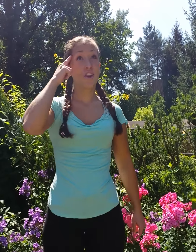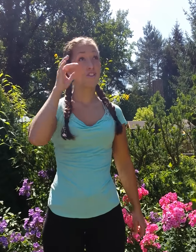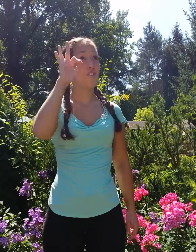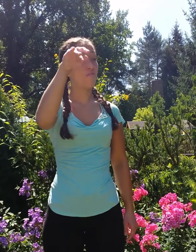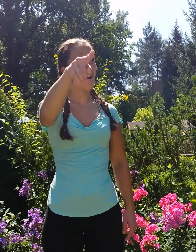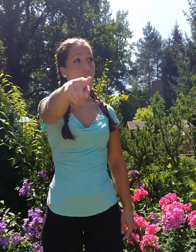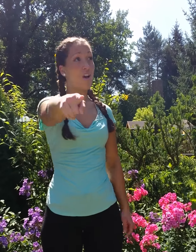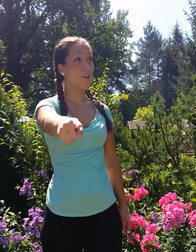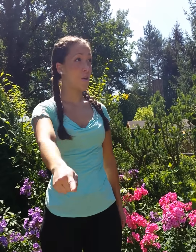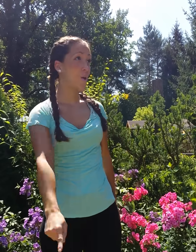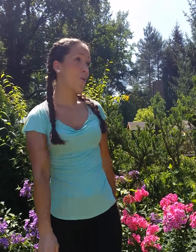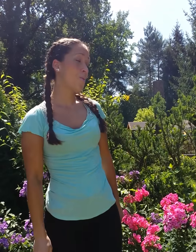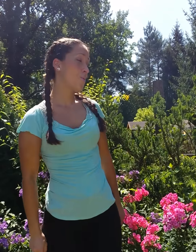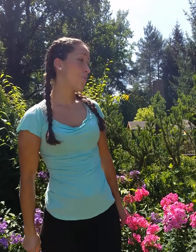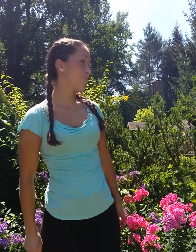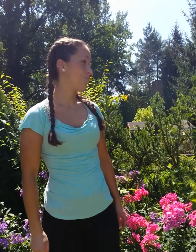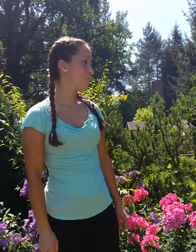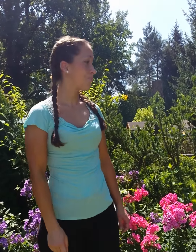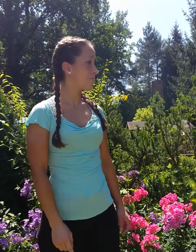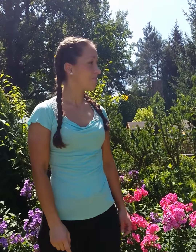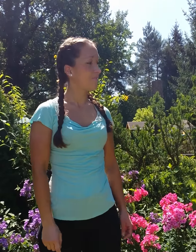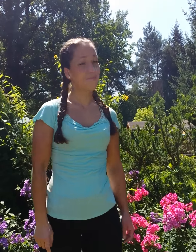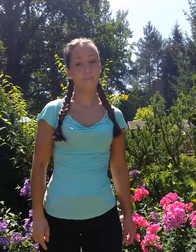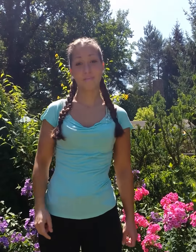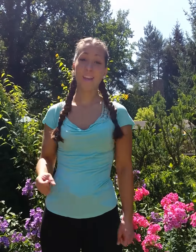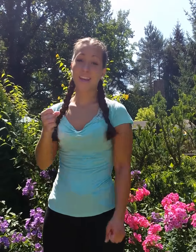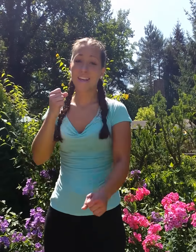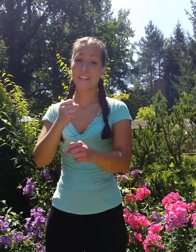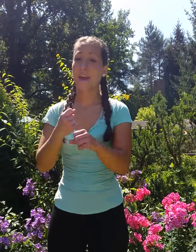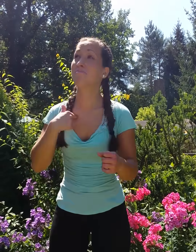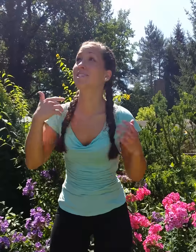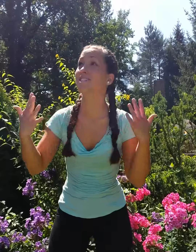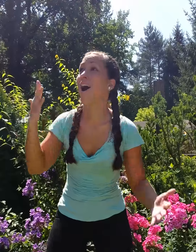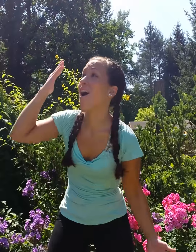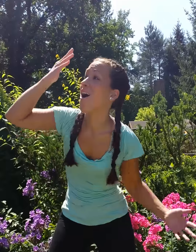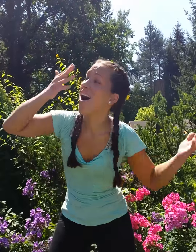It's just about you. It's just so